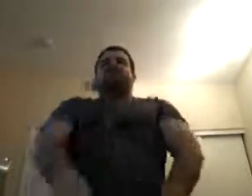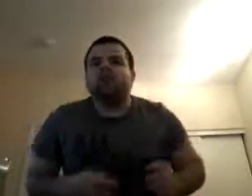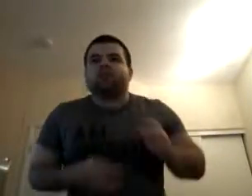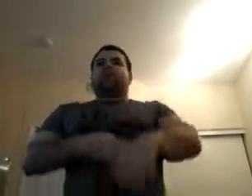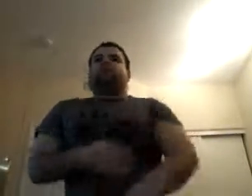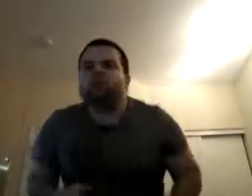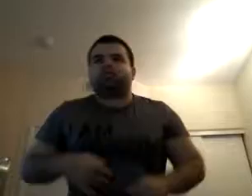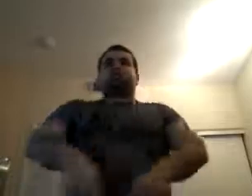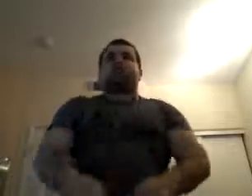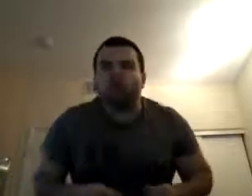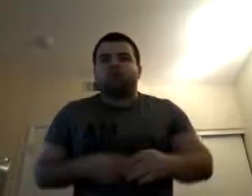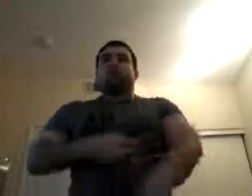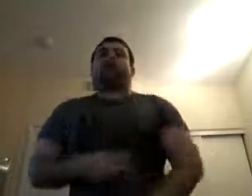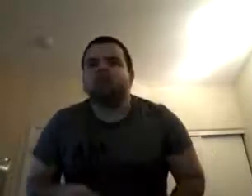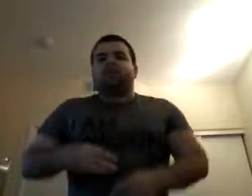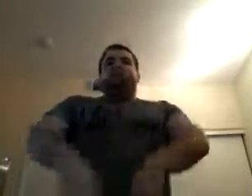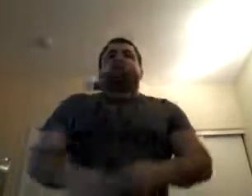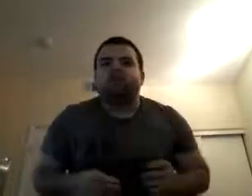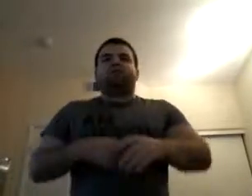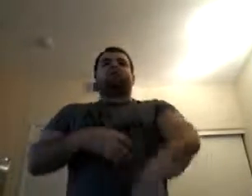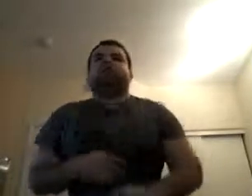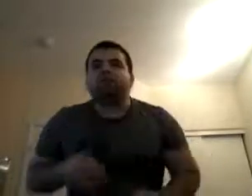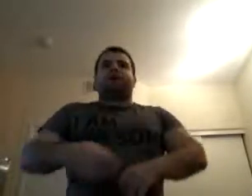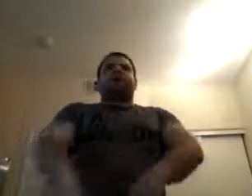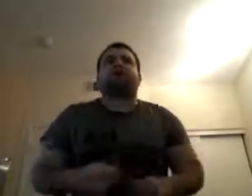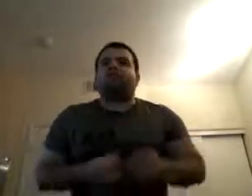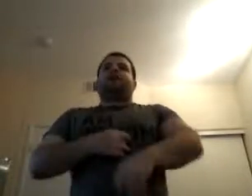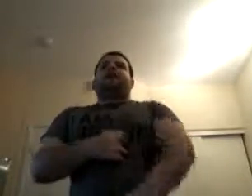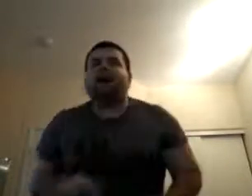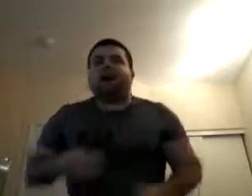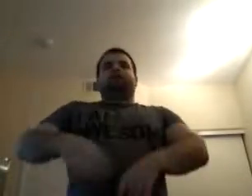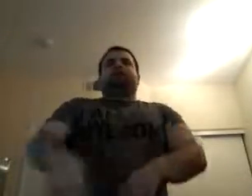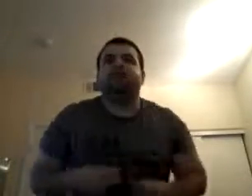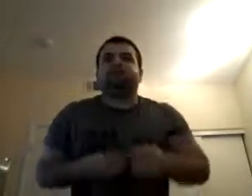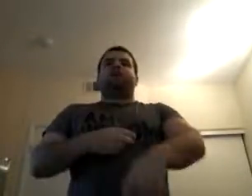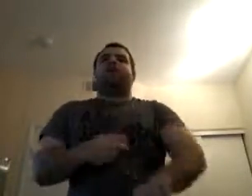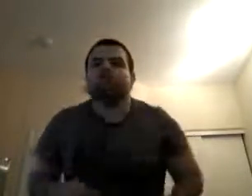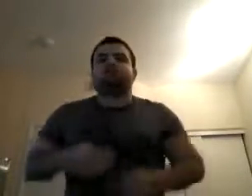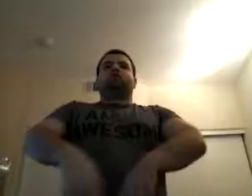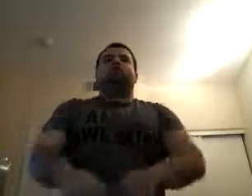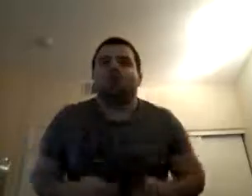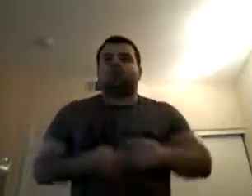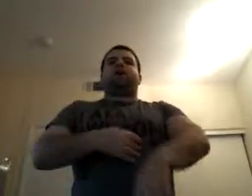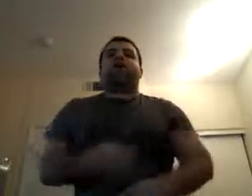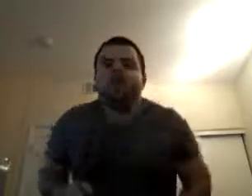When you push her around. You'll be in better now. She falls to the ground.